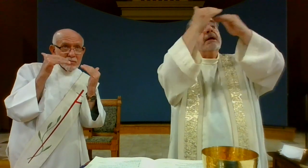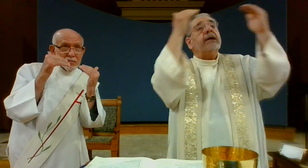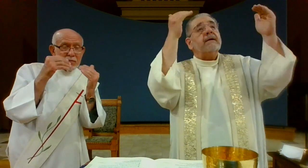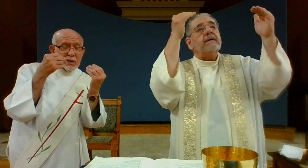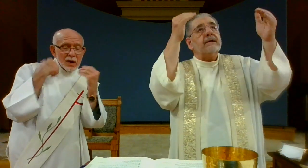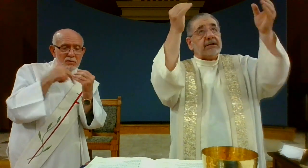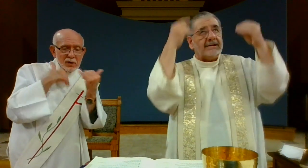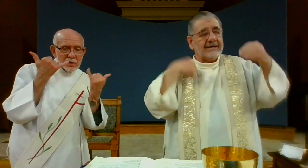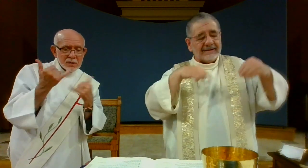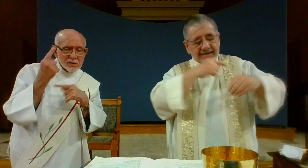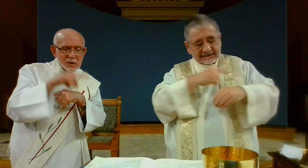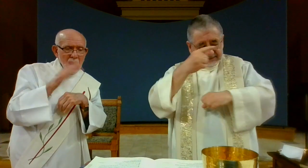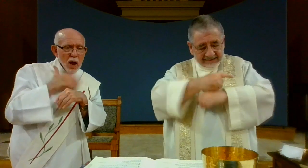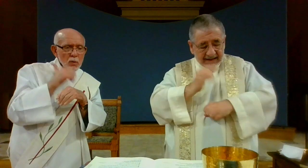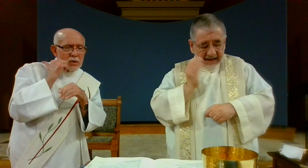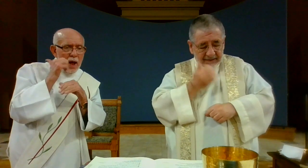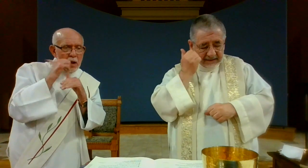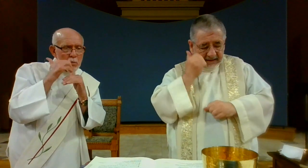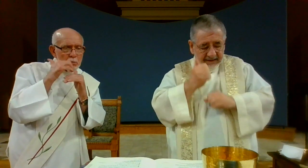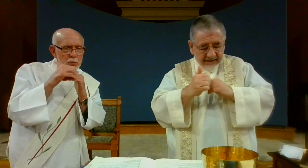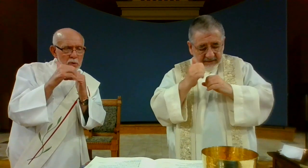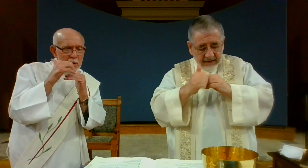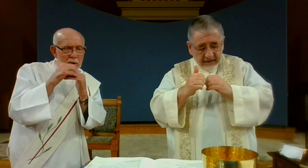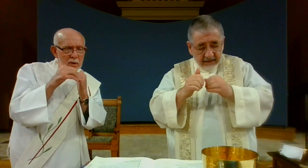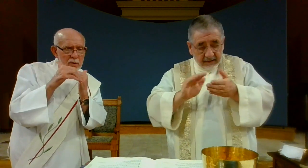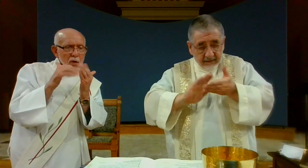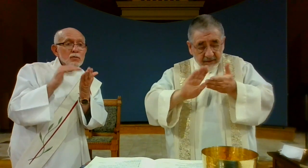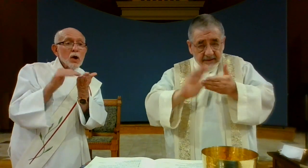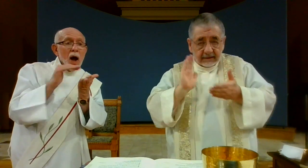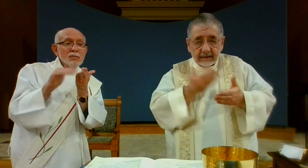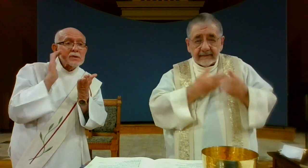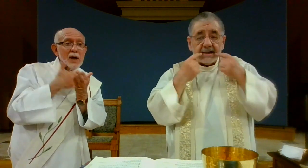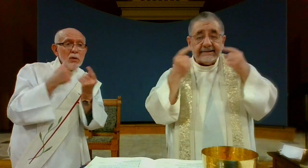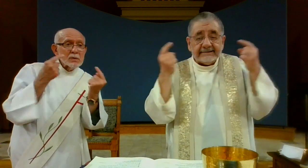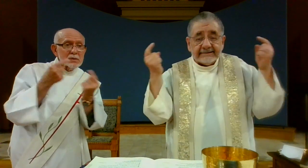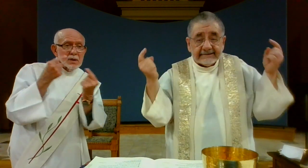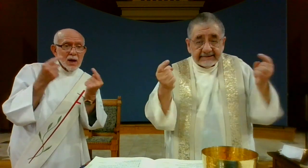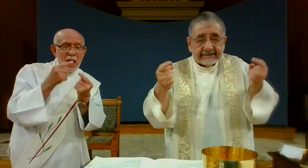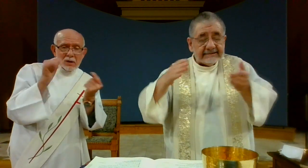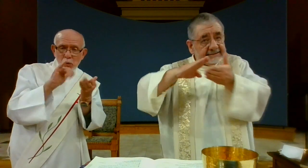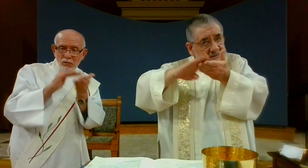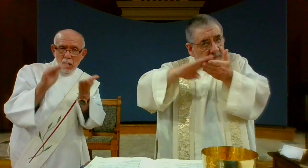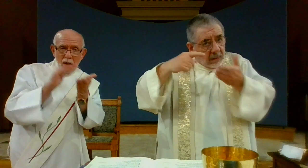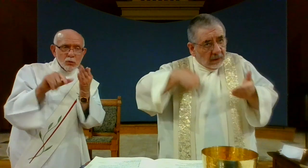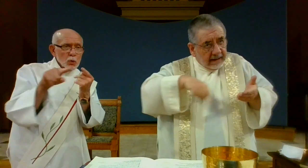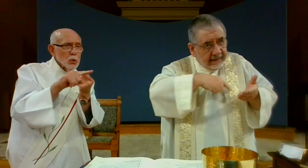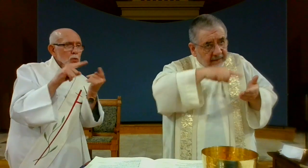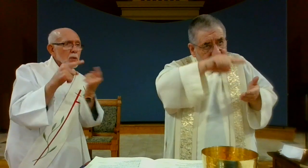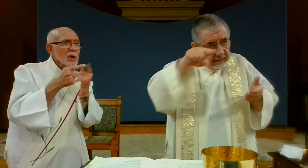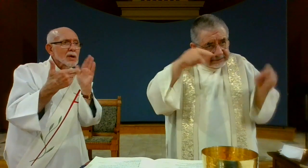is in heaven. Give us this day our daily bread, and forgive us our trespasses, as we forgive